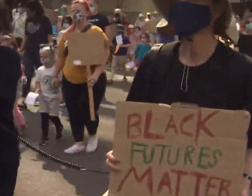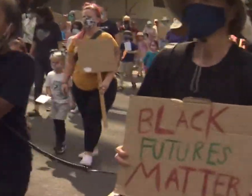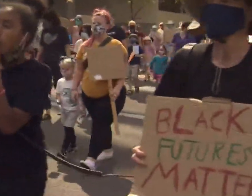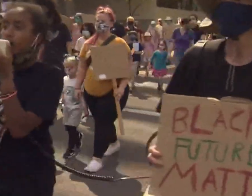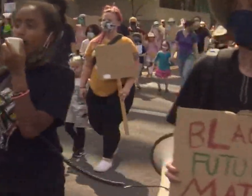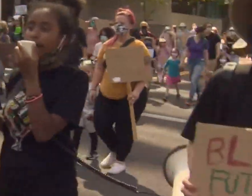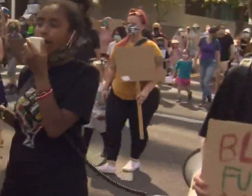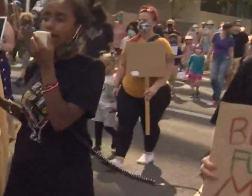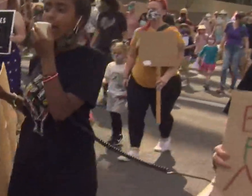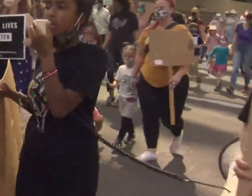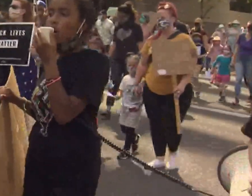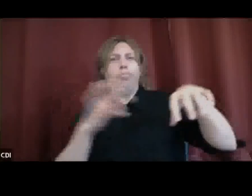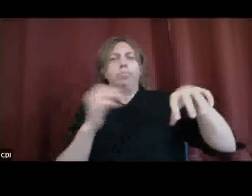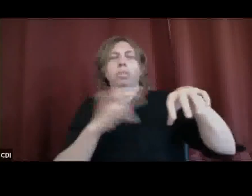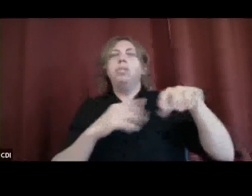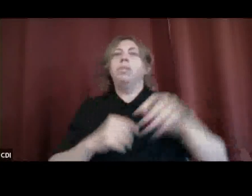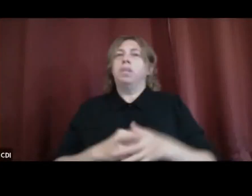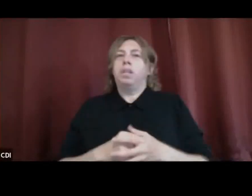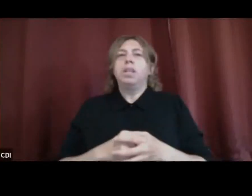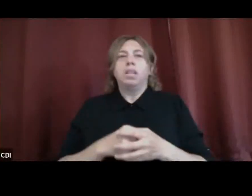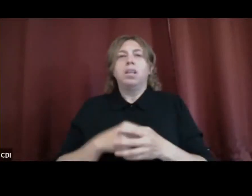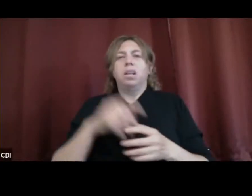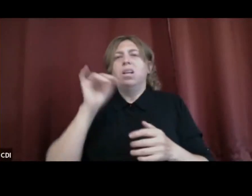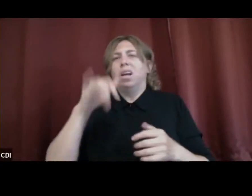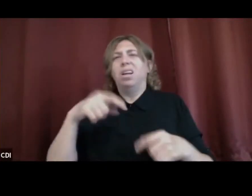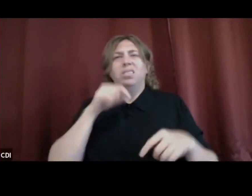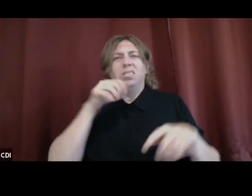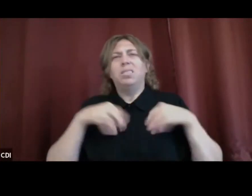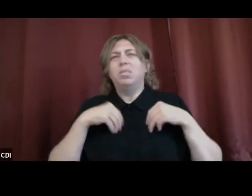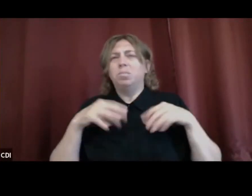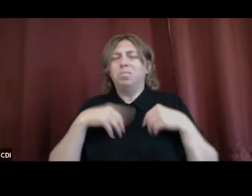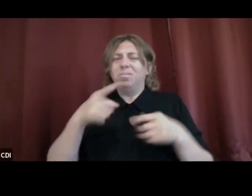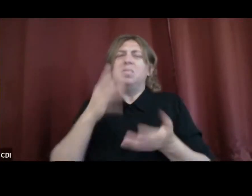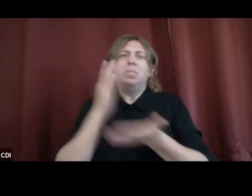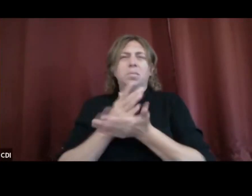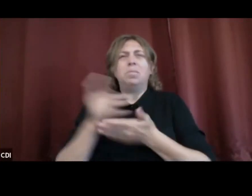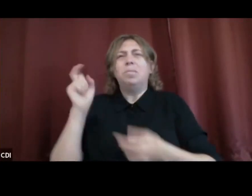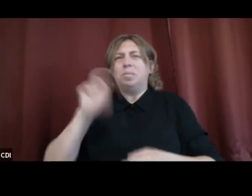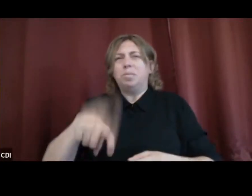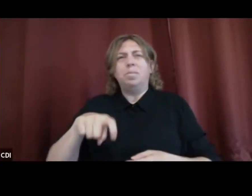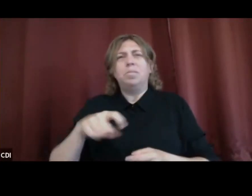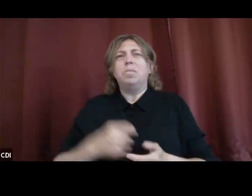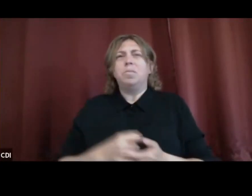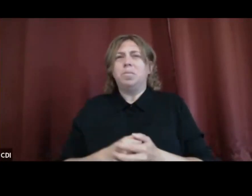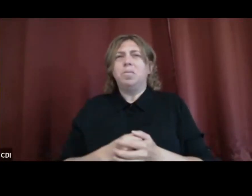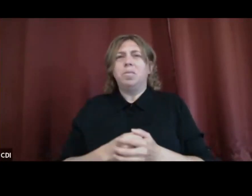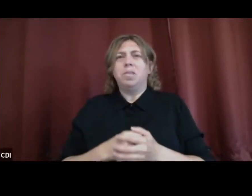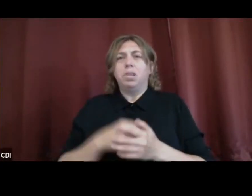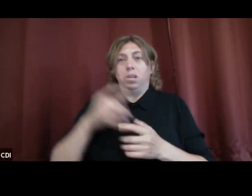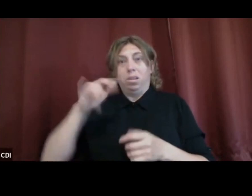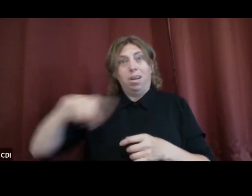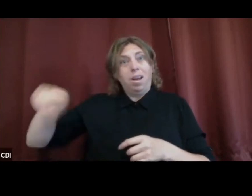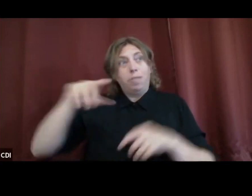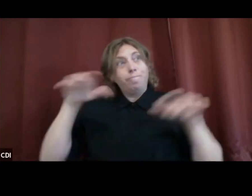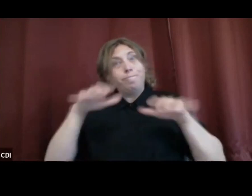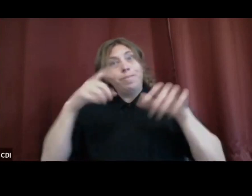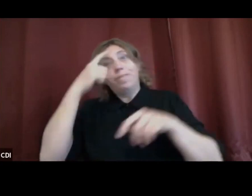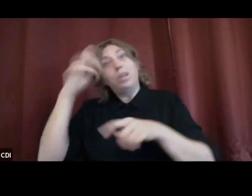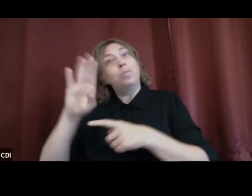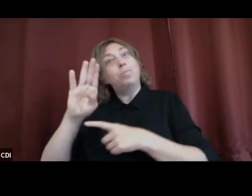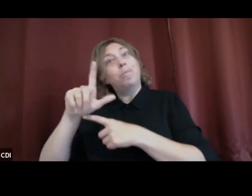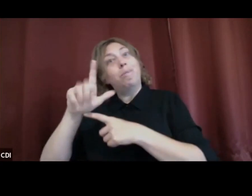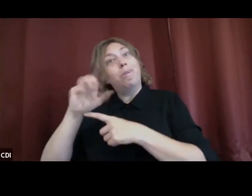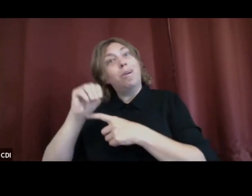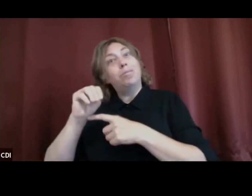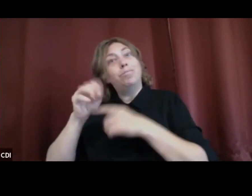and accountability. This is not about a movement, it's not about black lives, it's not about racial justice, it's not